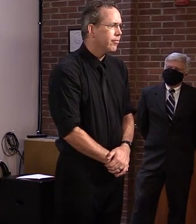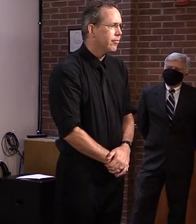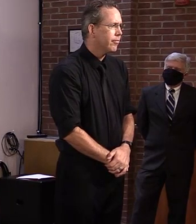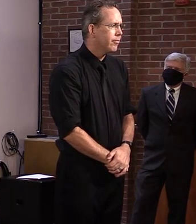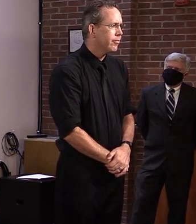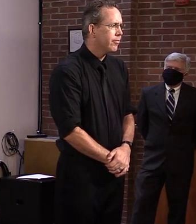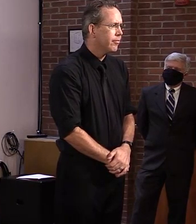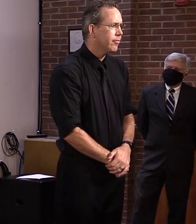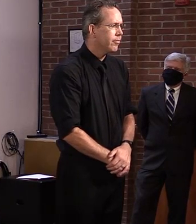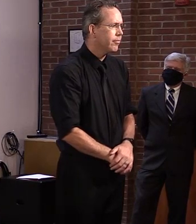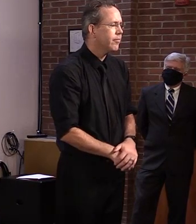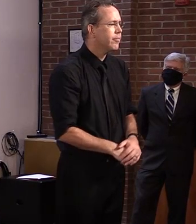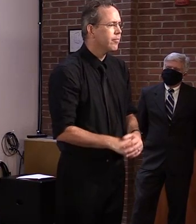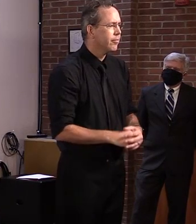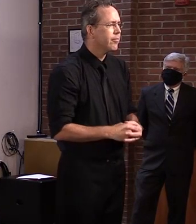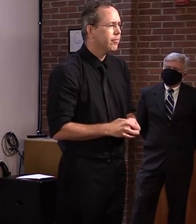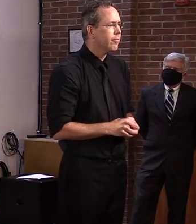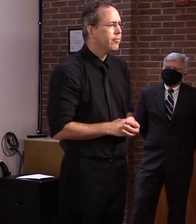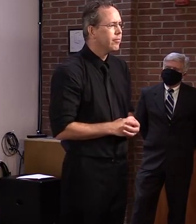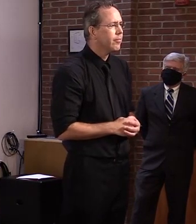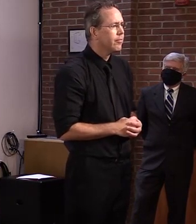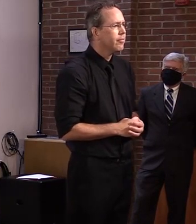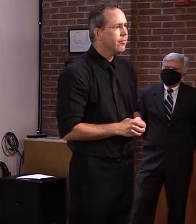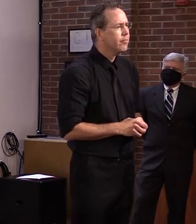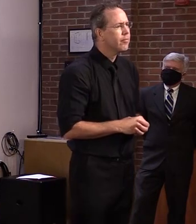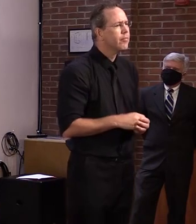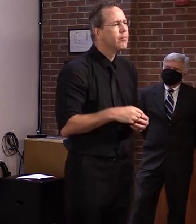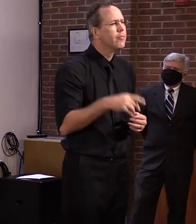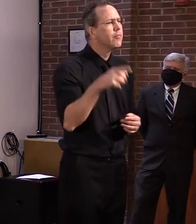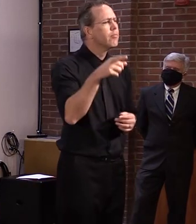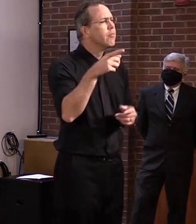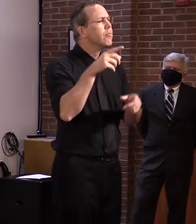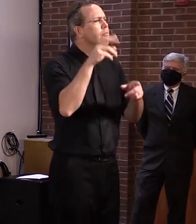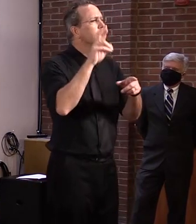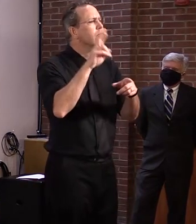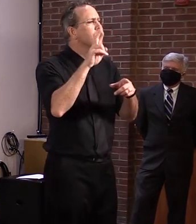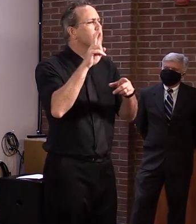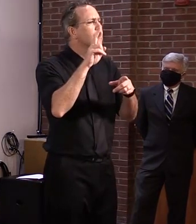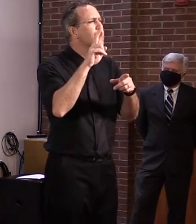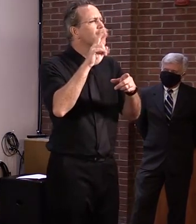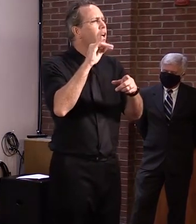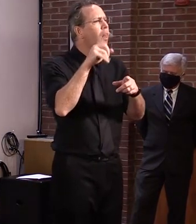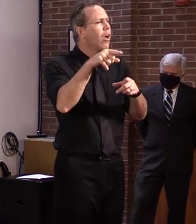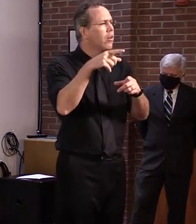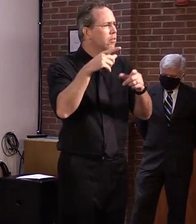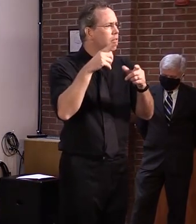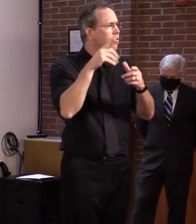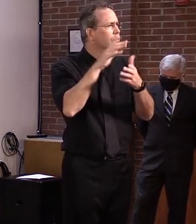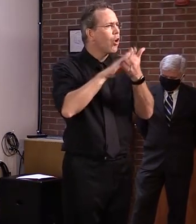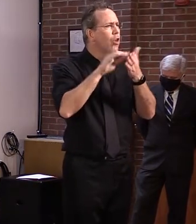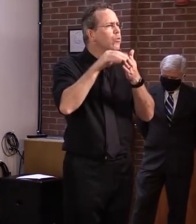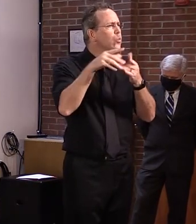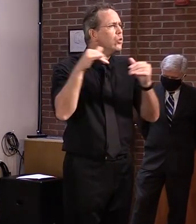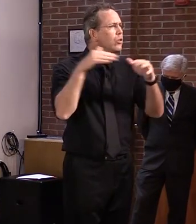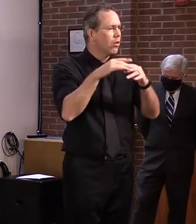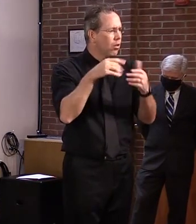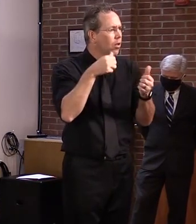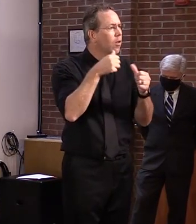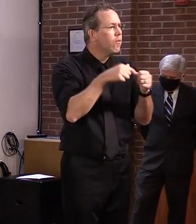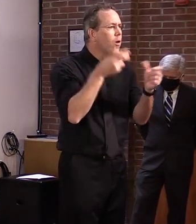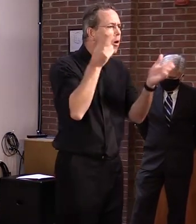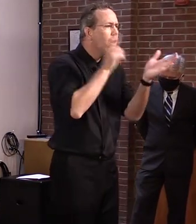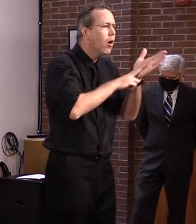weekend, three people got stabbed. there were 50 to 75 people at this party, I guess. And wondering when Vermonters